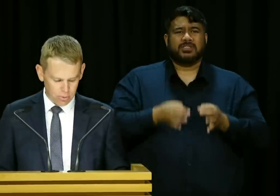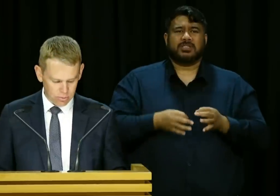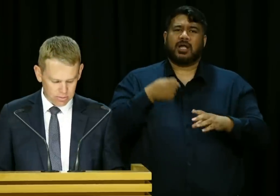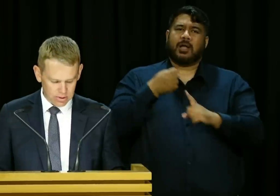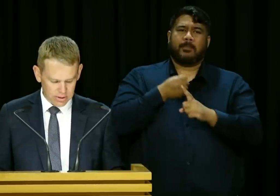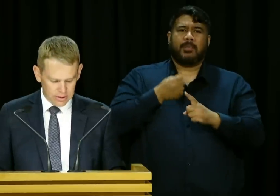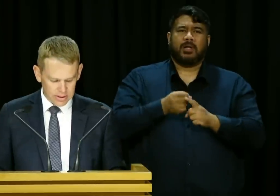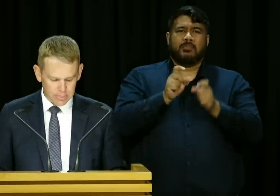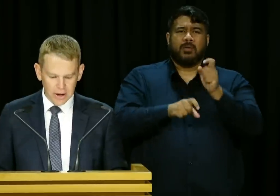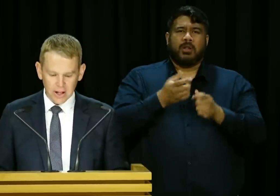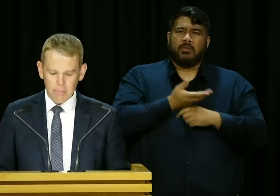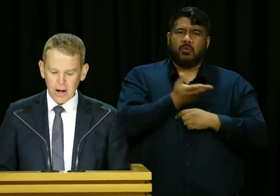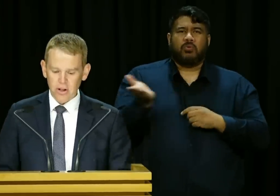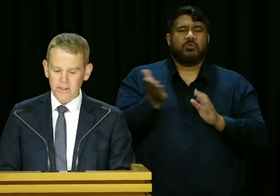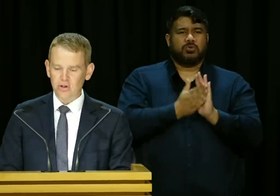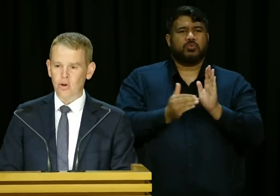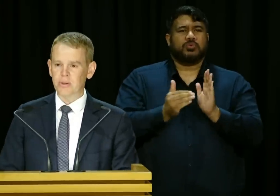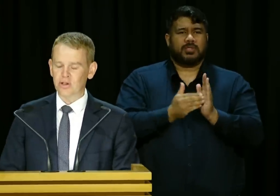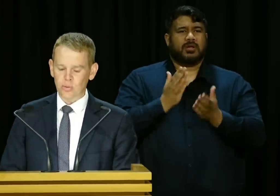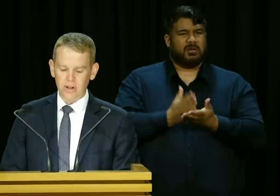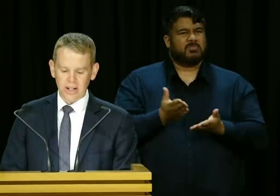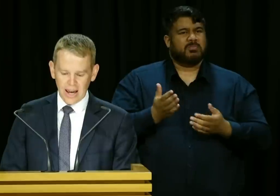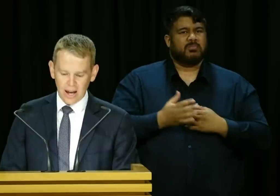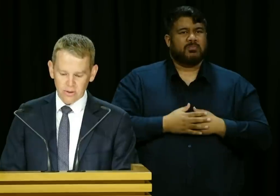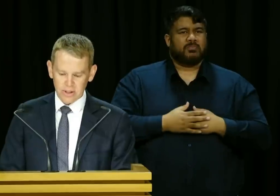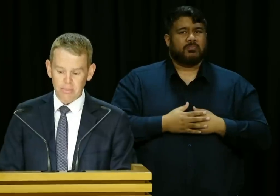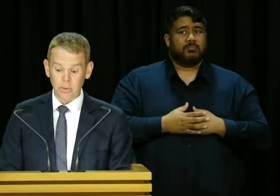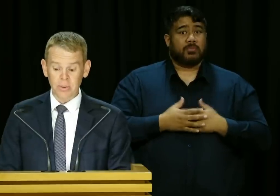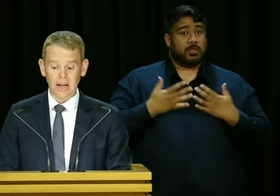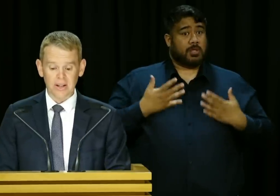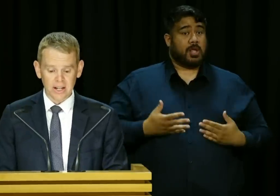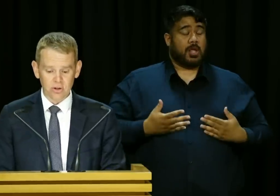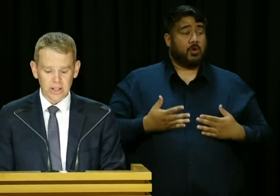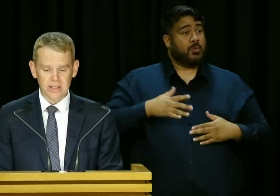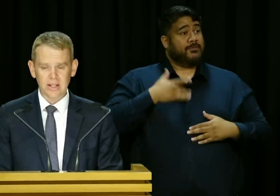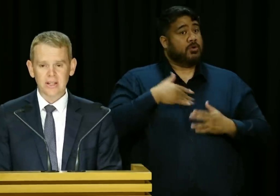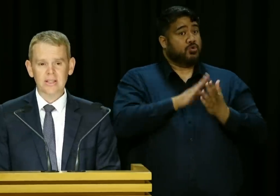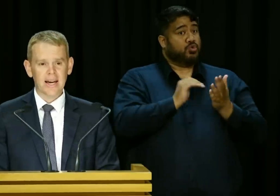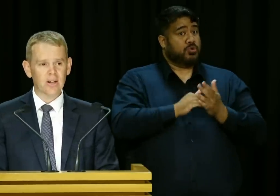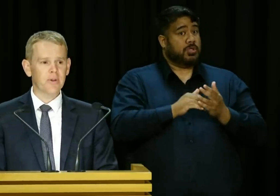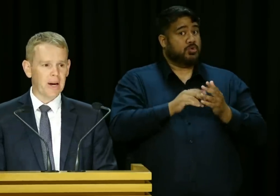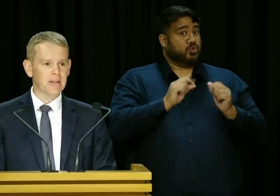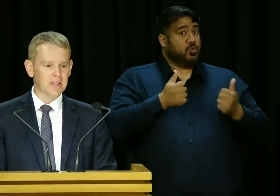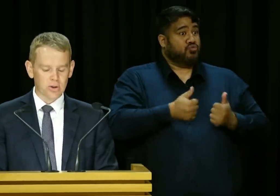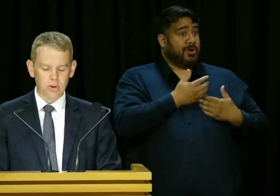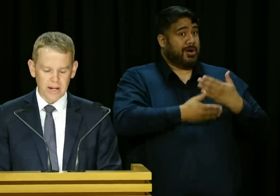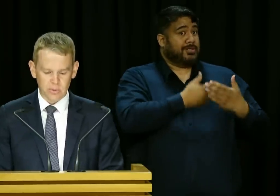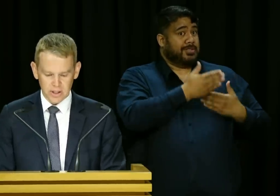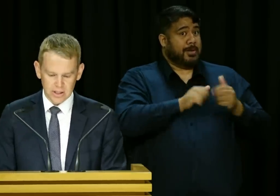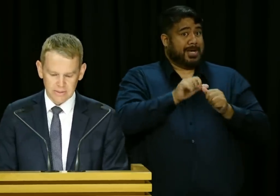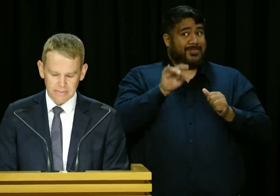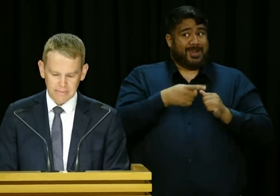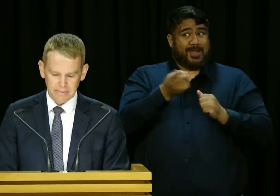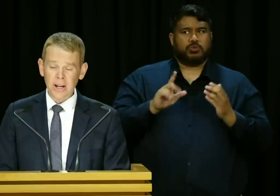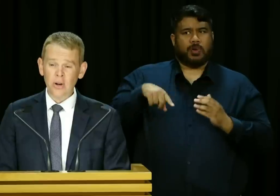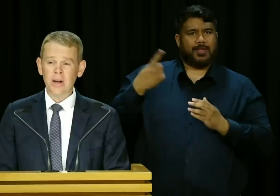many people. Despite the comparatively strong position we are in now, compared with many other countries, the tale of the pandemic still remains